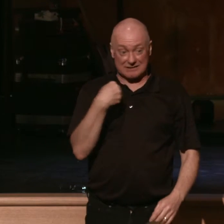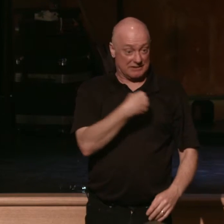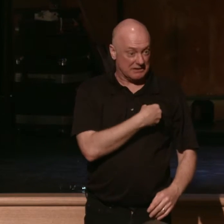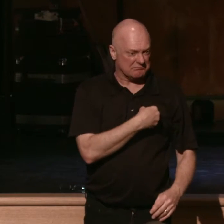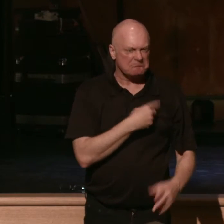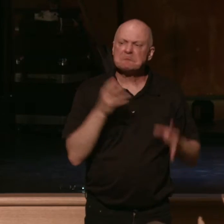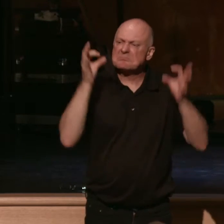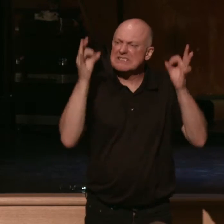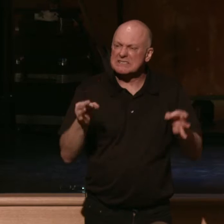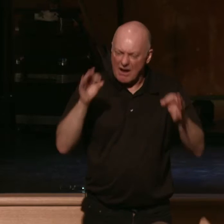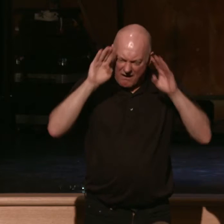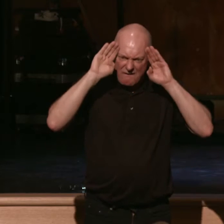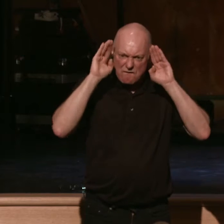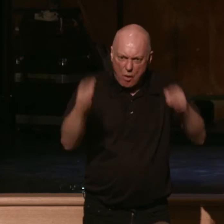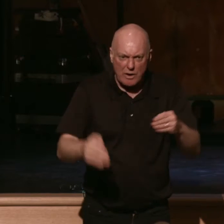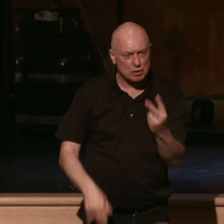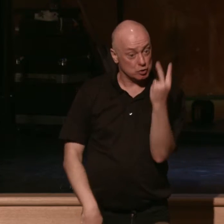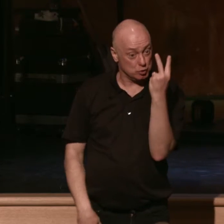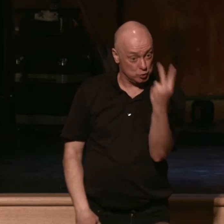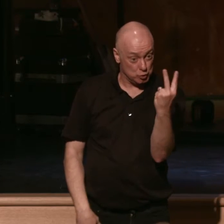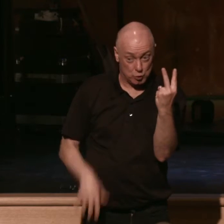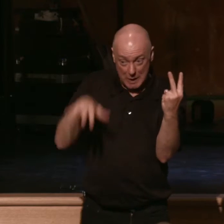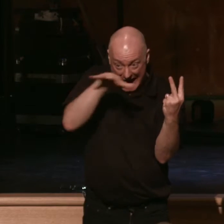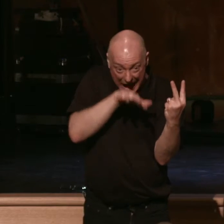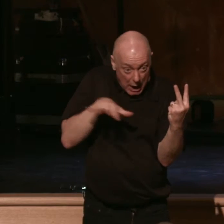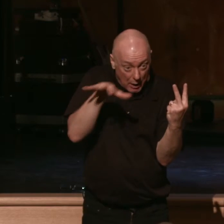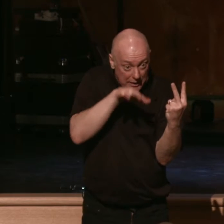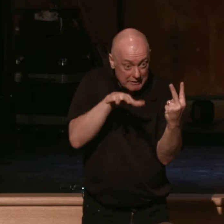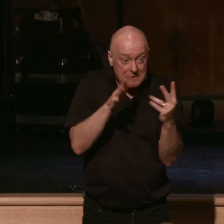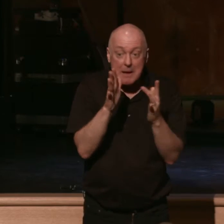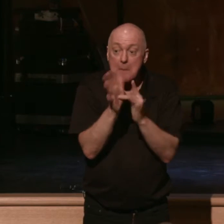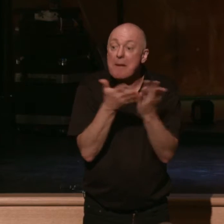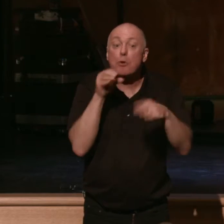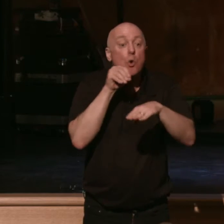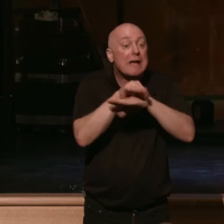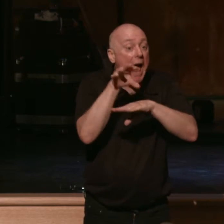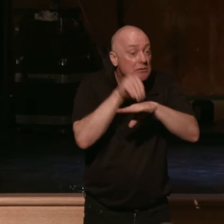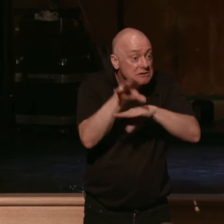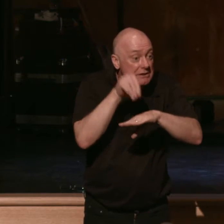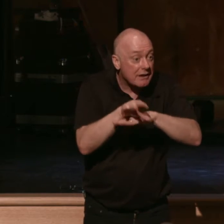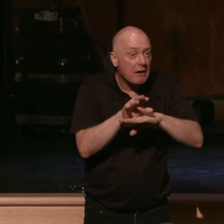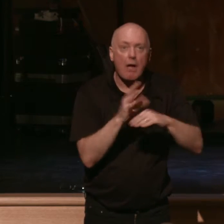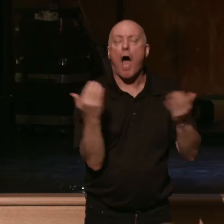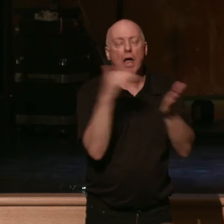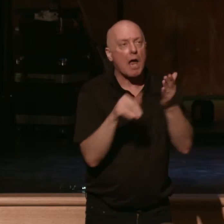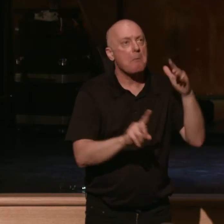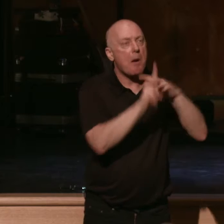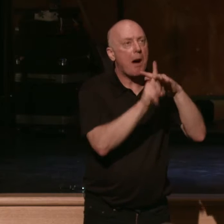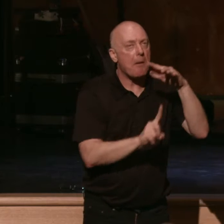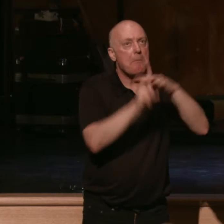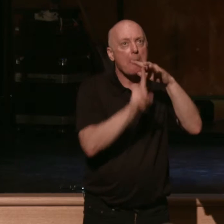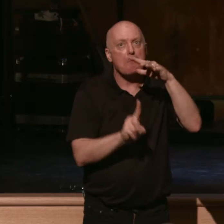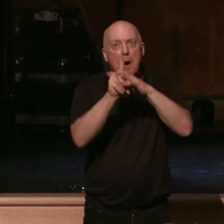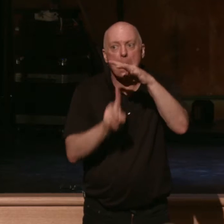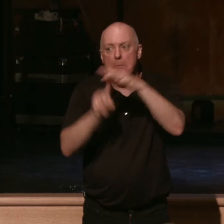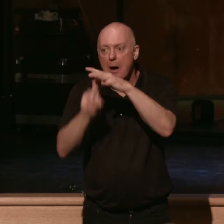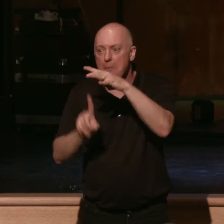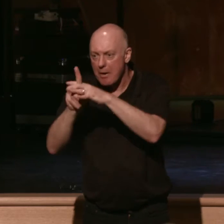to focus on two particular areas of biblical counseling that come up again and again in the life of our church.